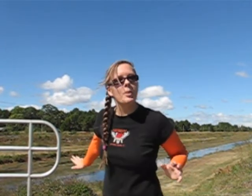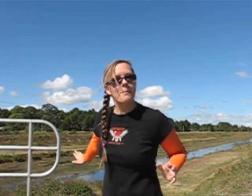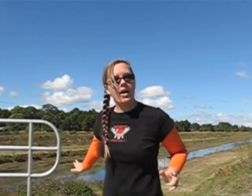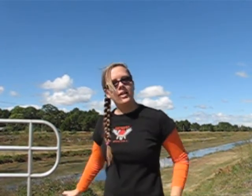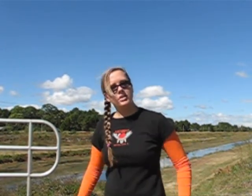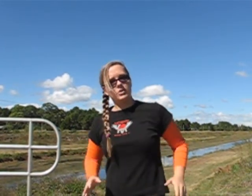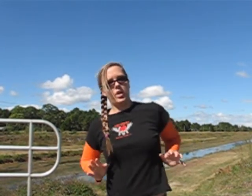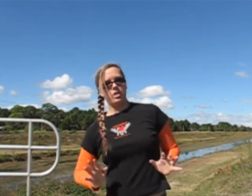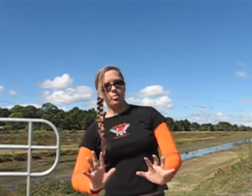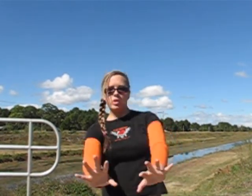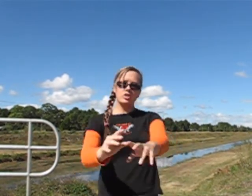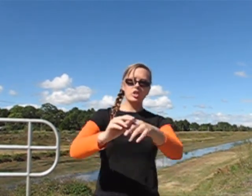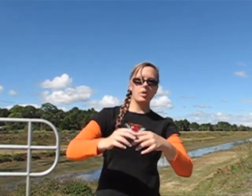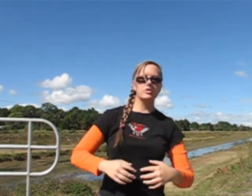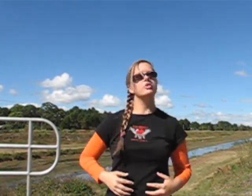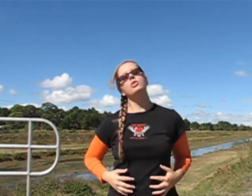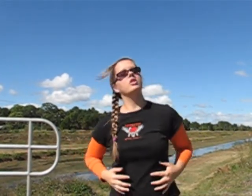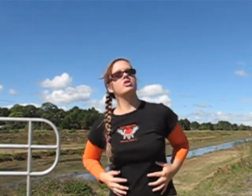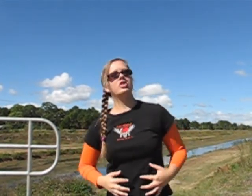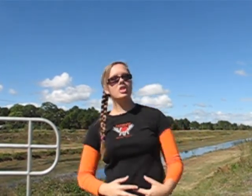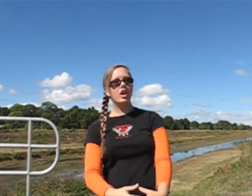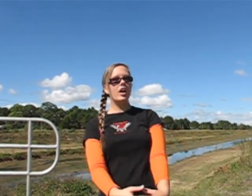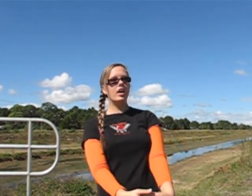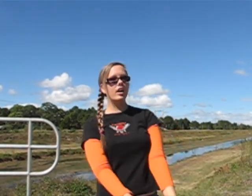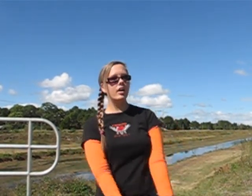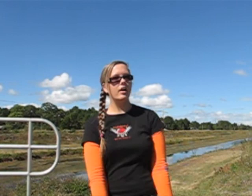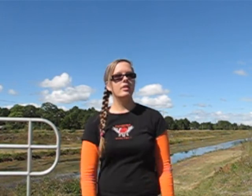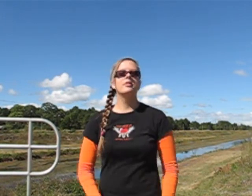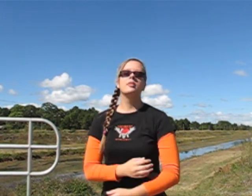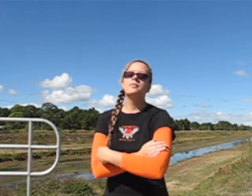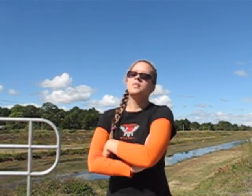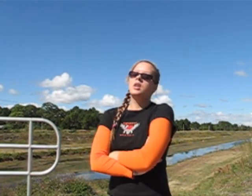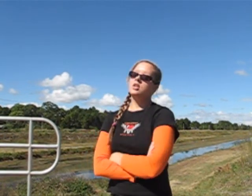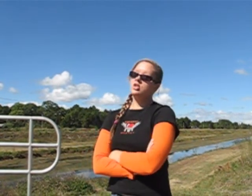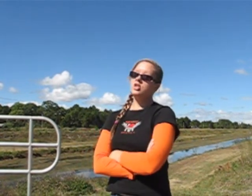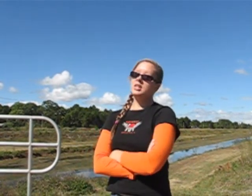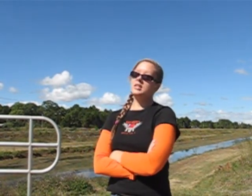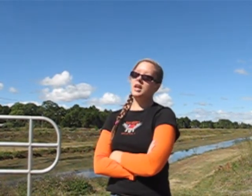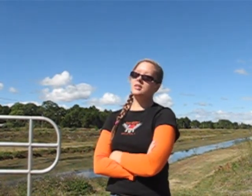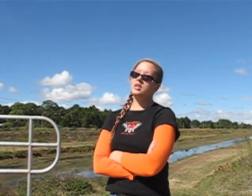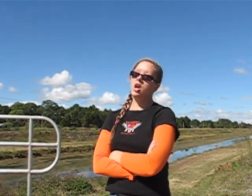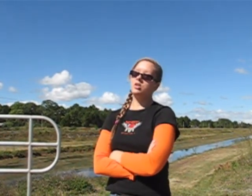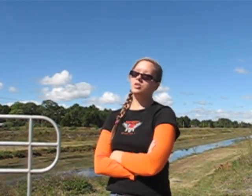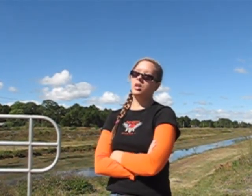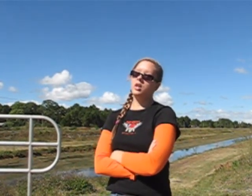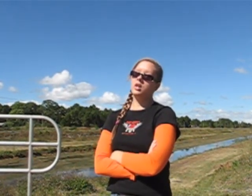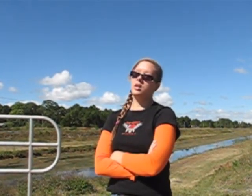goodbye Cause when the push comes to the shop It's just a dance hall drug